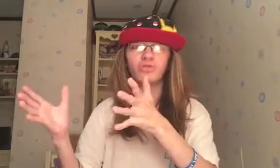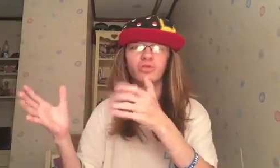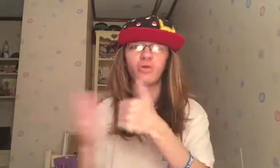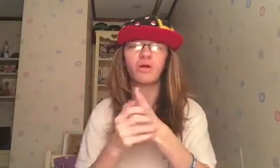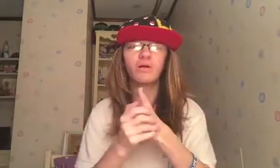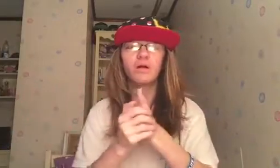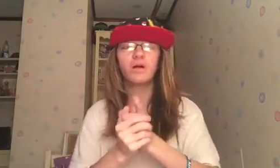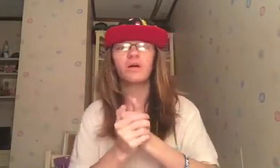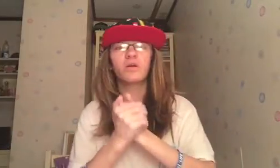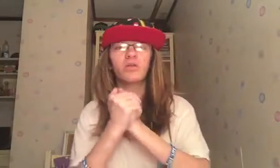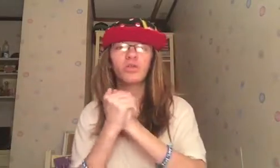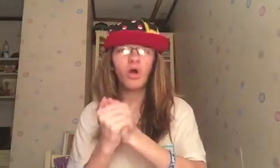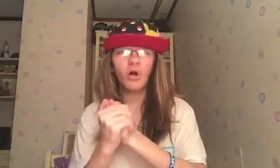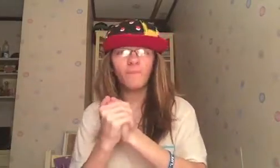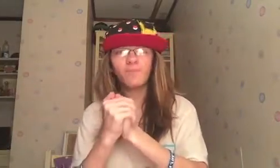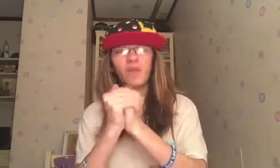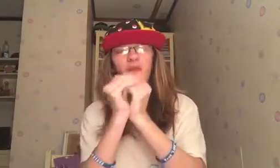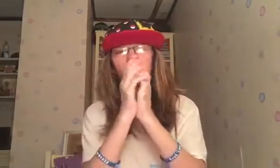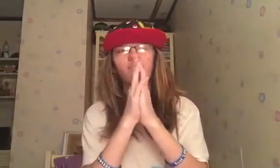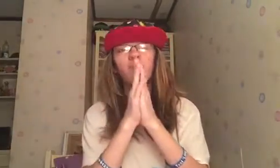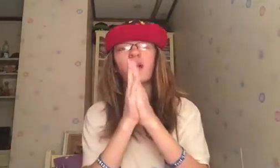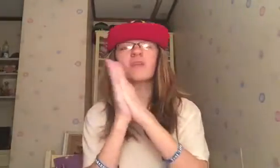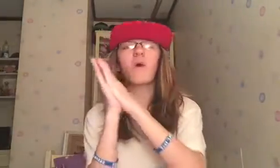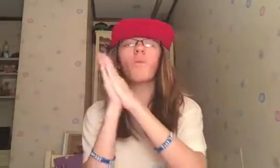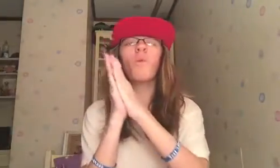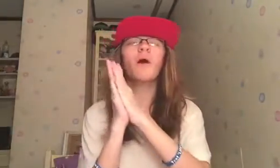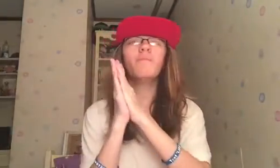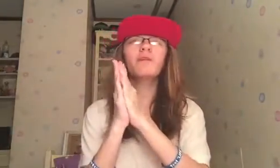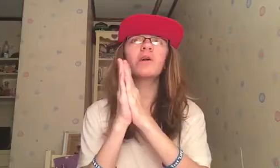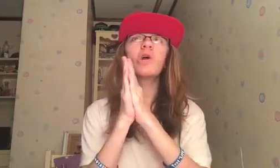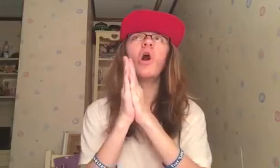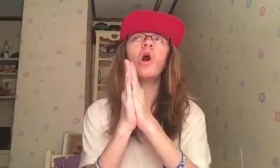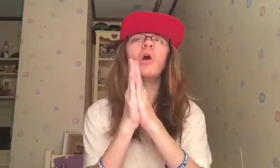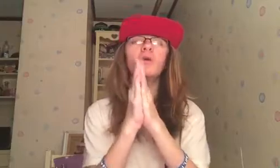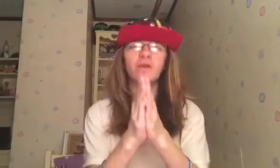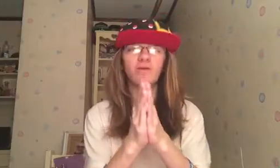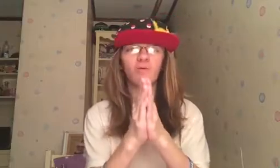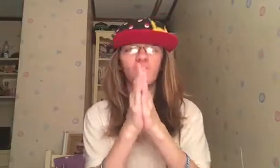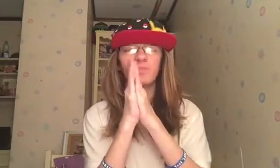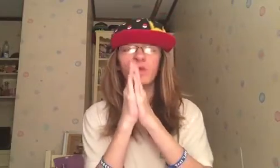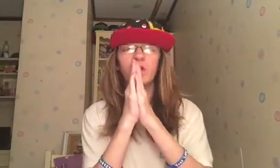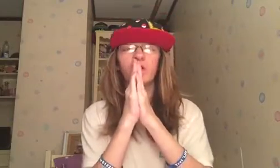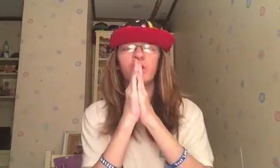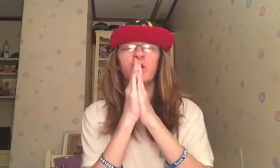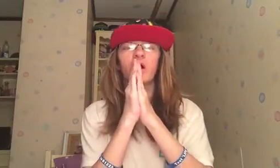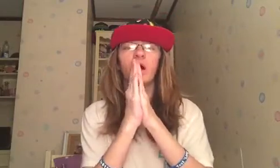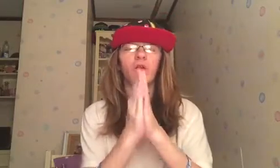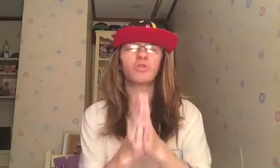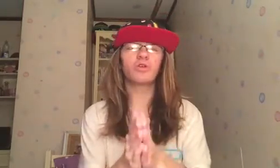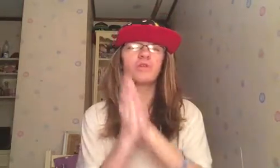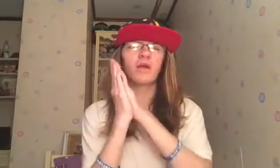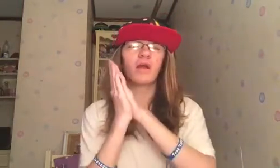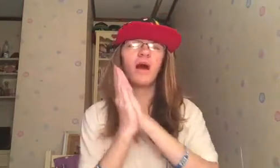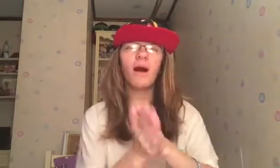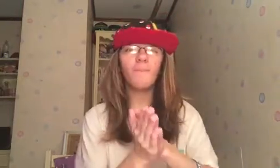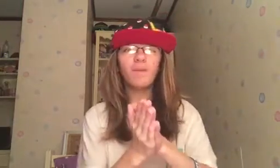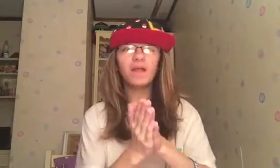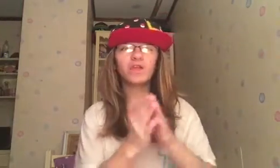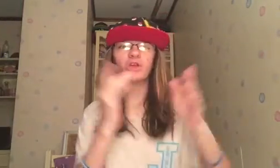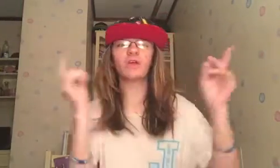short. So, if you guys want me to call you, just comment your